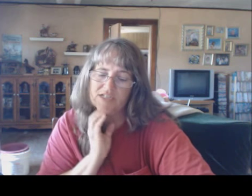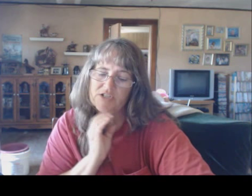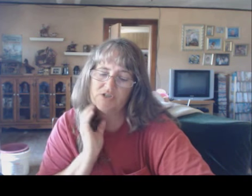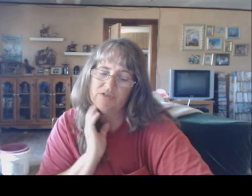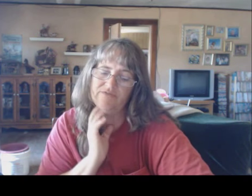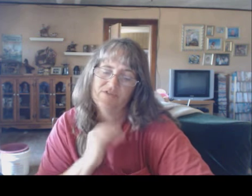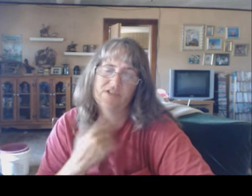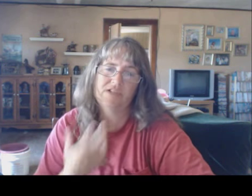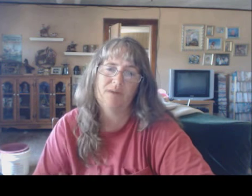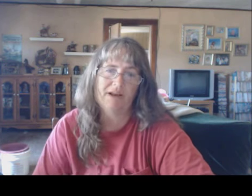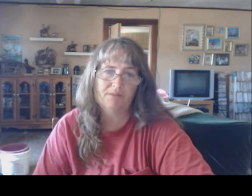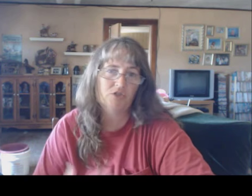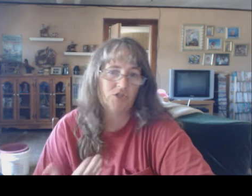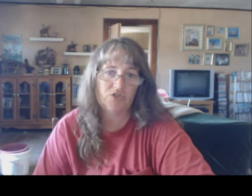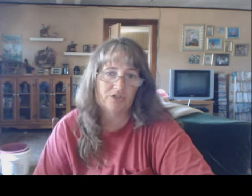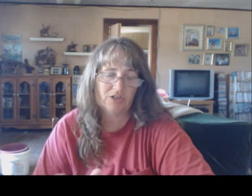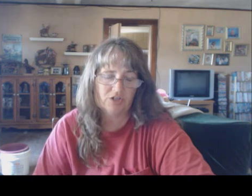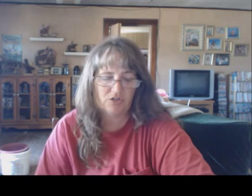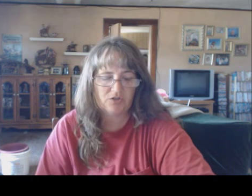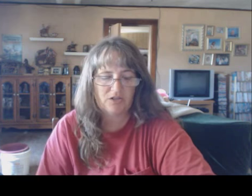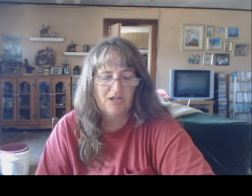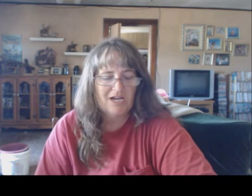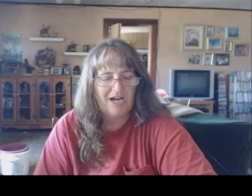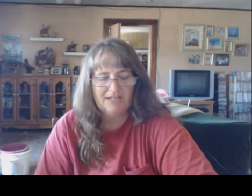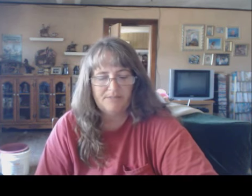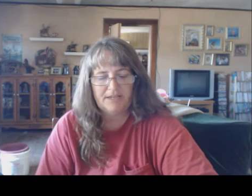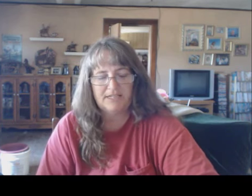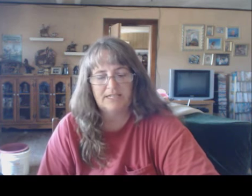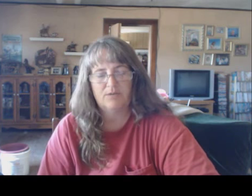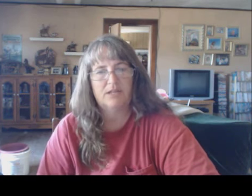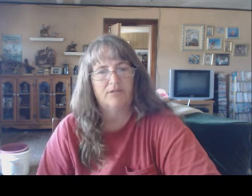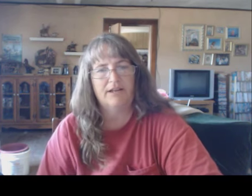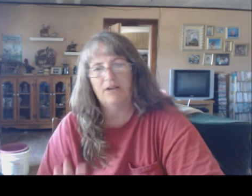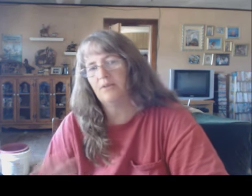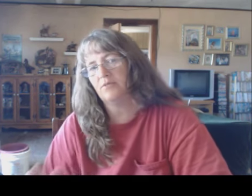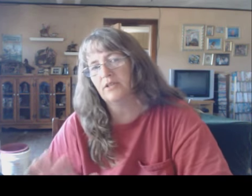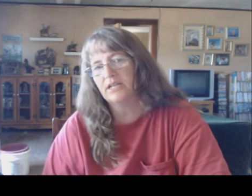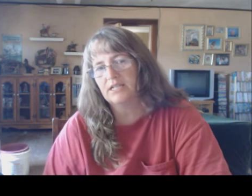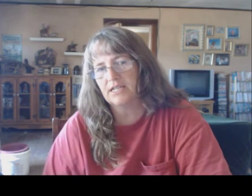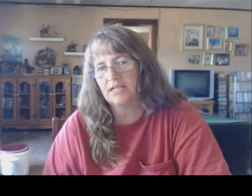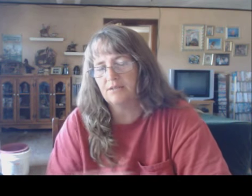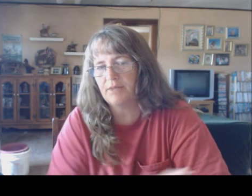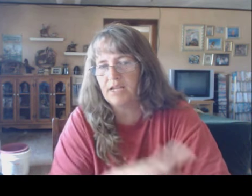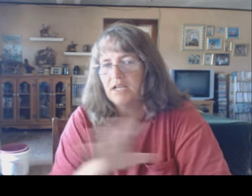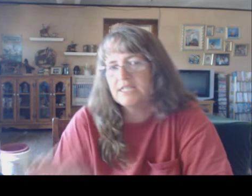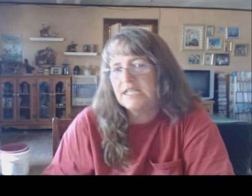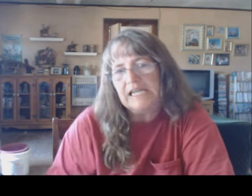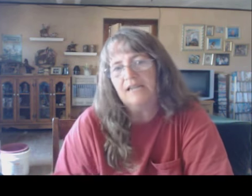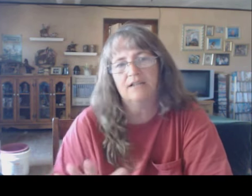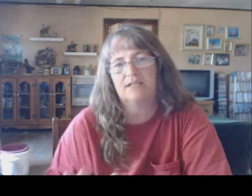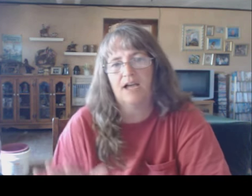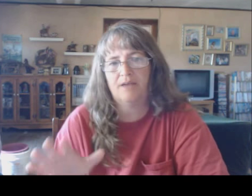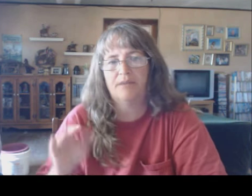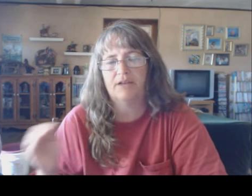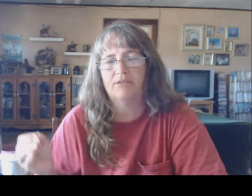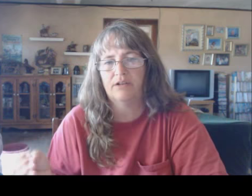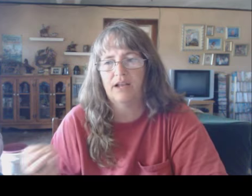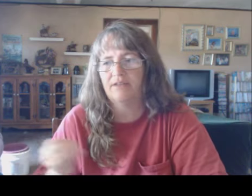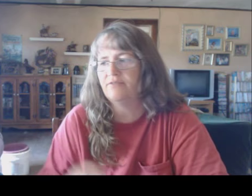it is to infuse it into pineapple juice and drink the juice. I just make a tea with it. Right now I'm really content making a tea type and, and